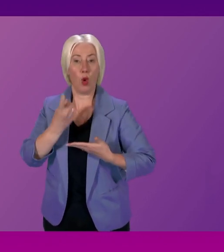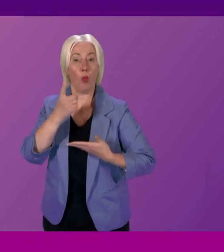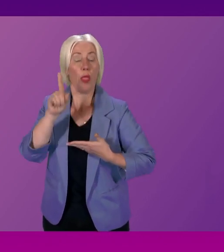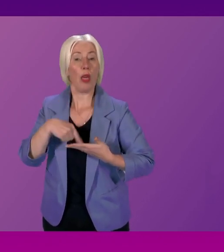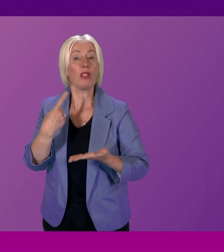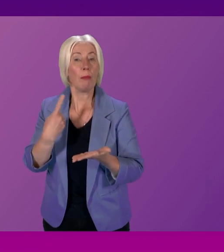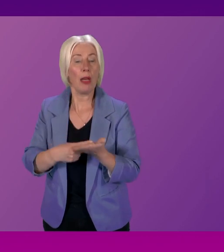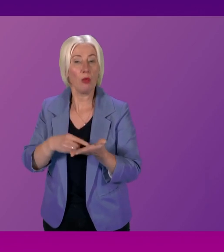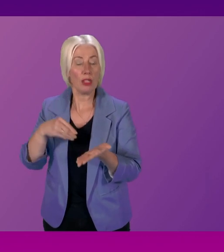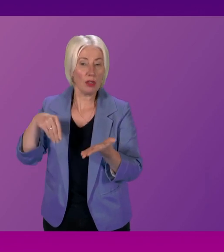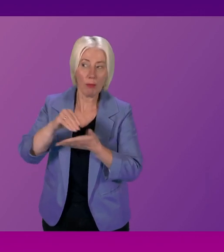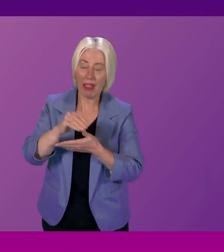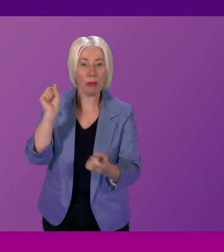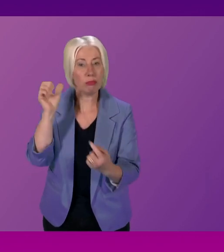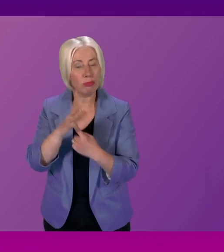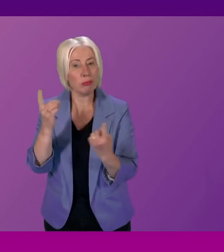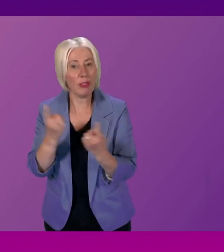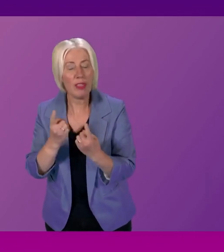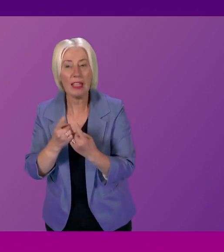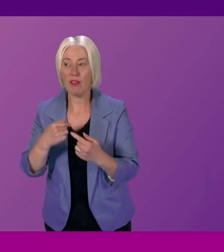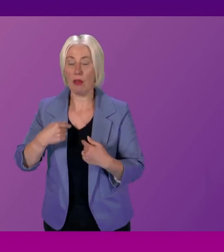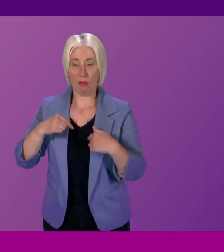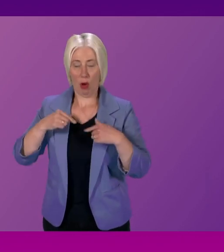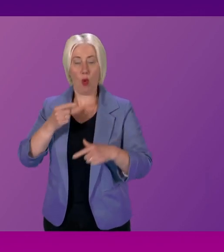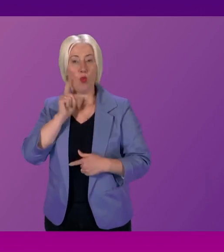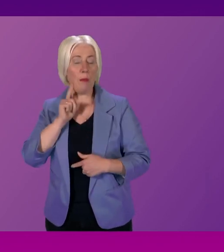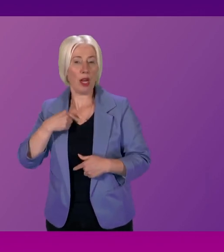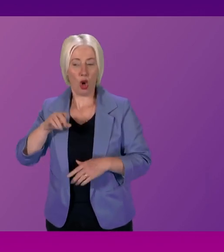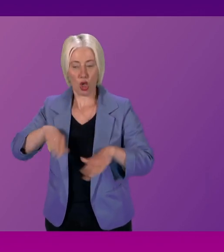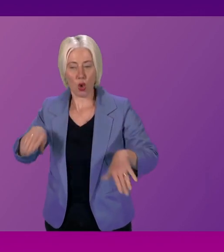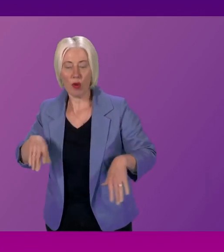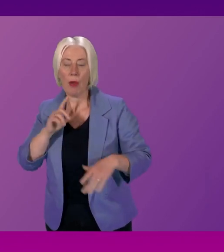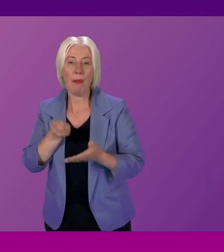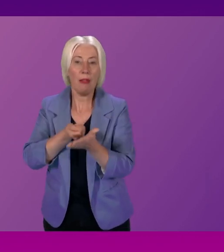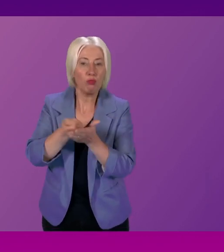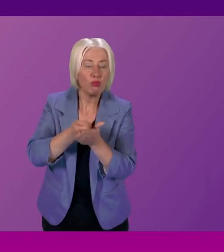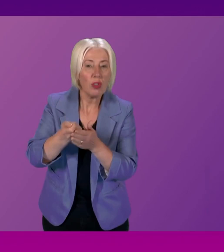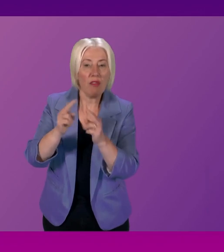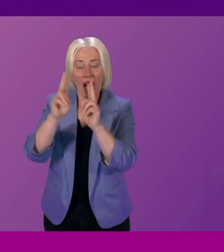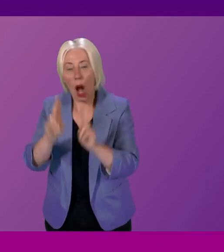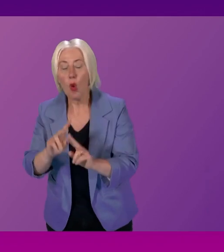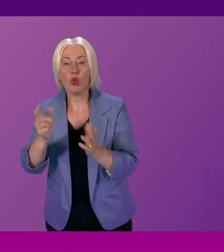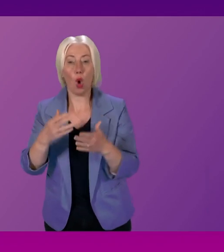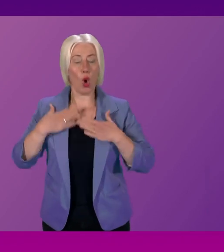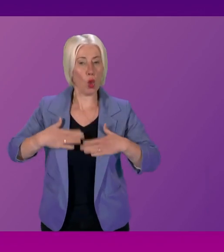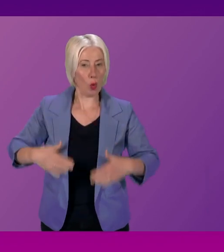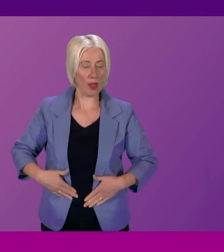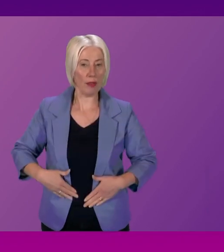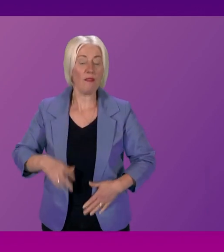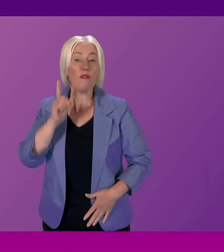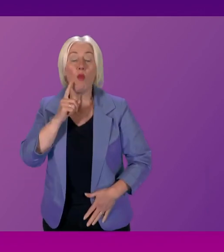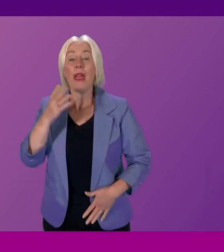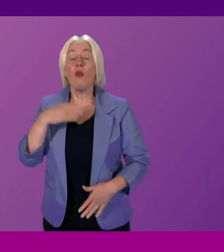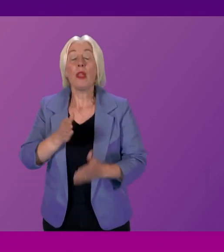pay for the essentials that they and their children need, for example, for rent, be it for clothing. The fund is to support women experiencing domestic abuse,